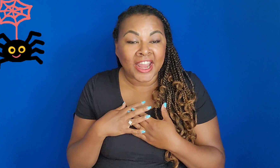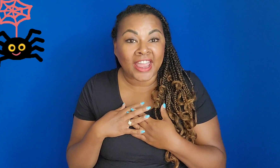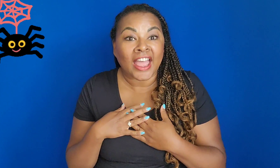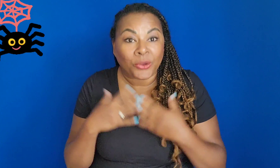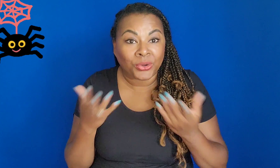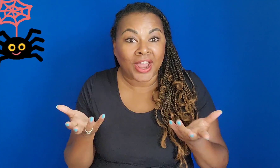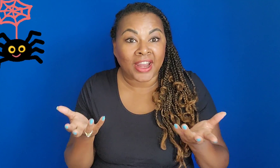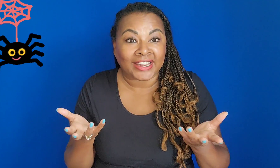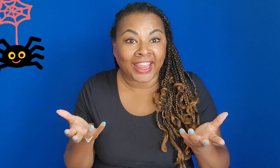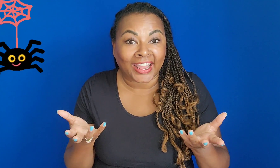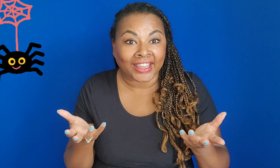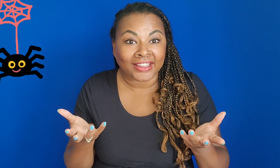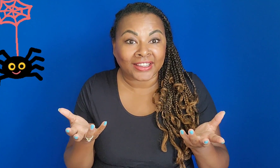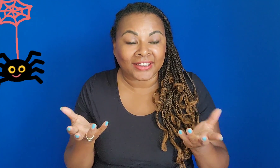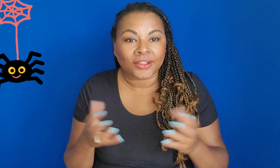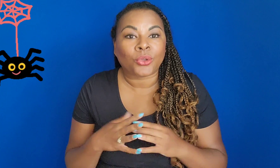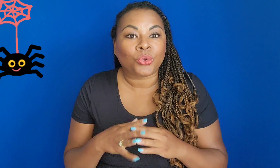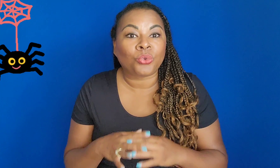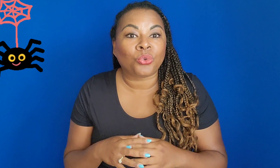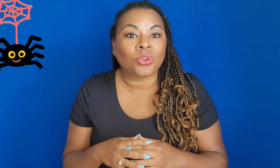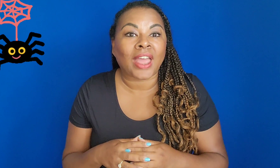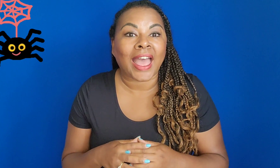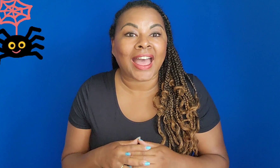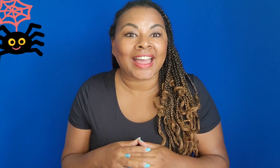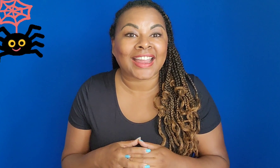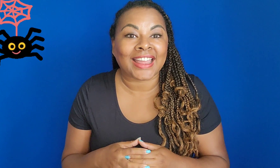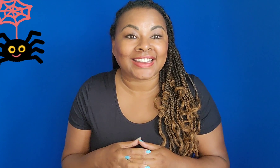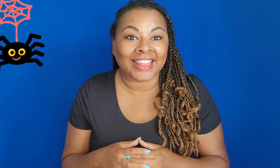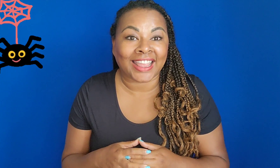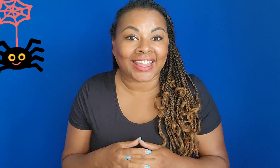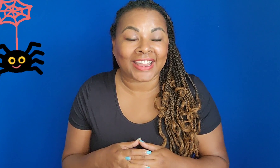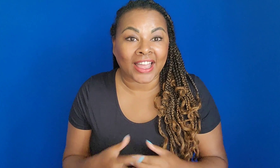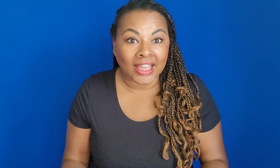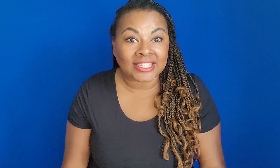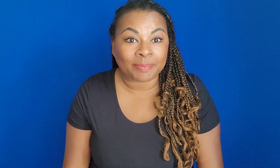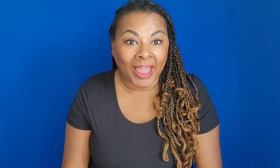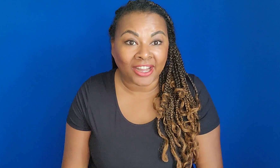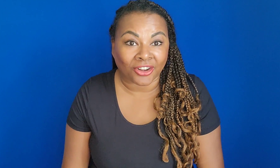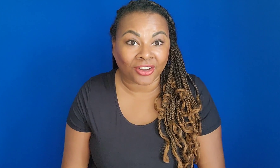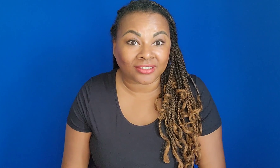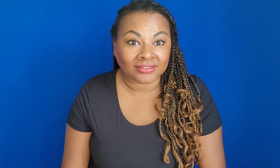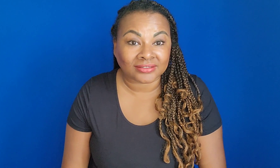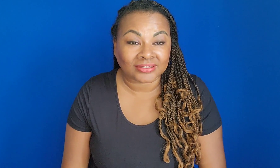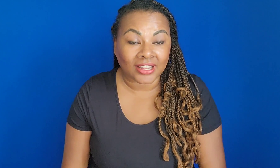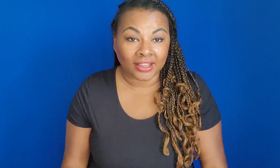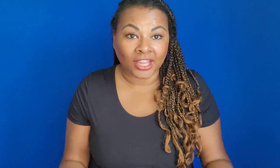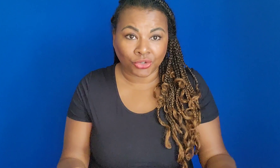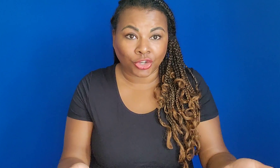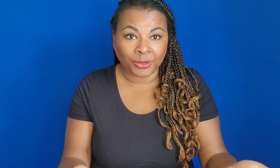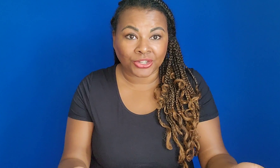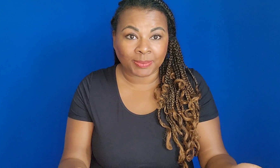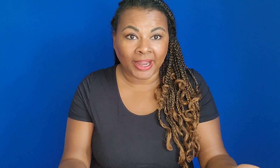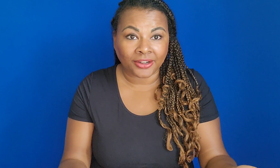spider can you show me your spiders